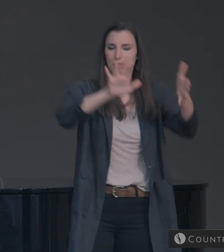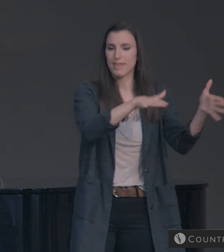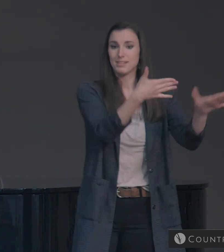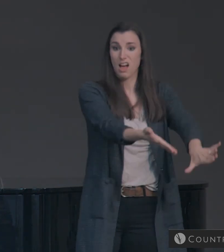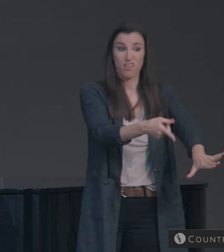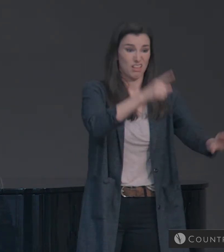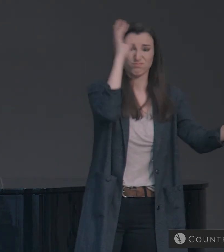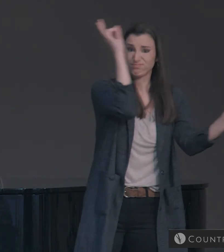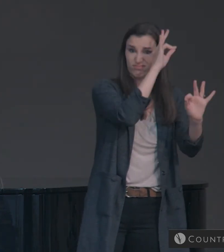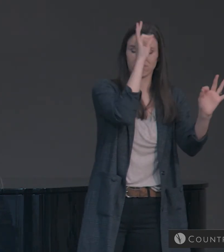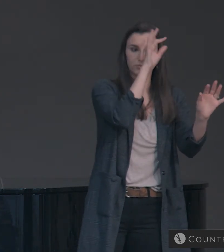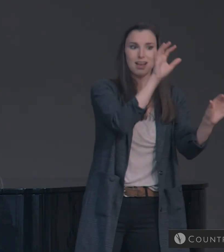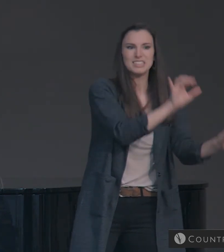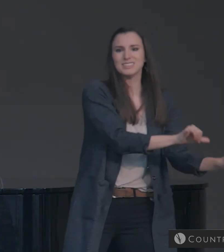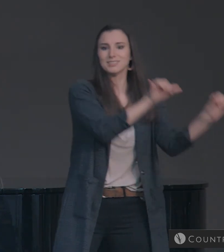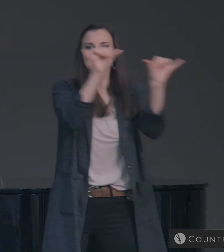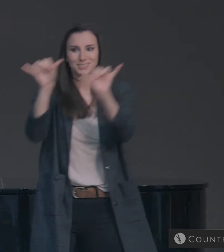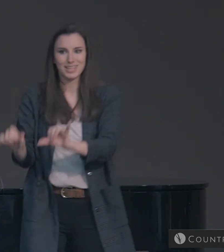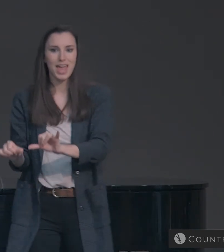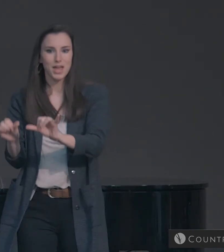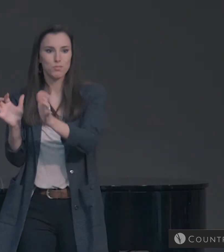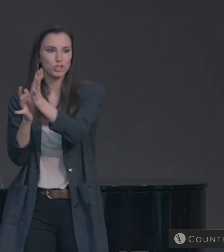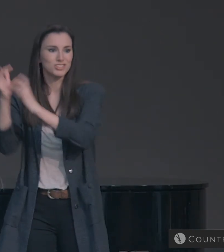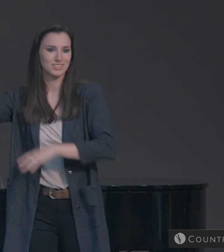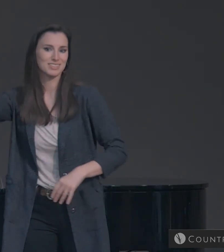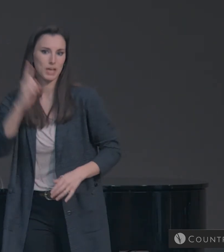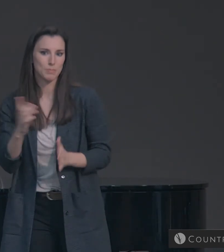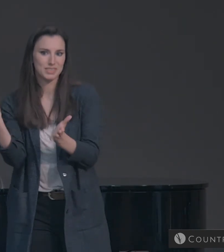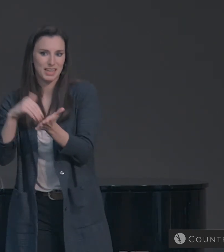So will be the coming of the Son of Man.